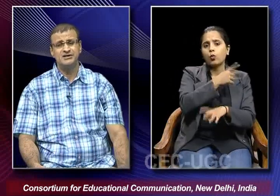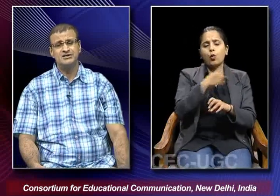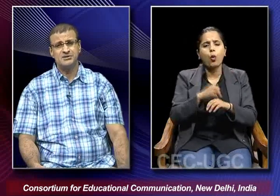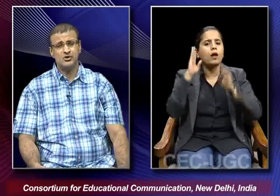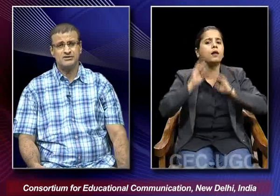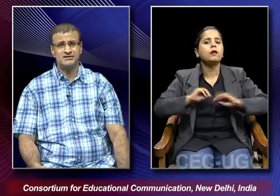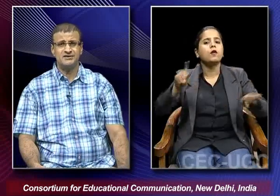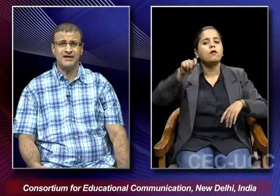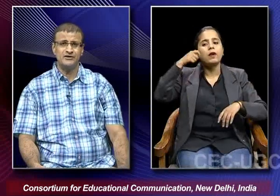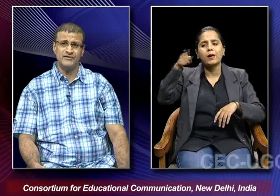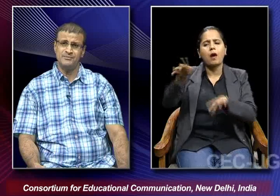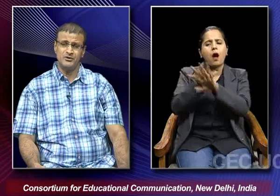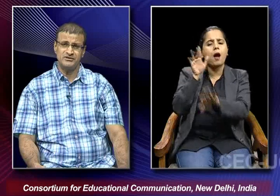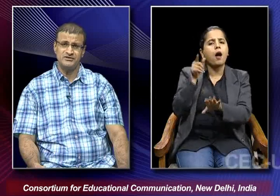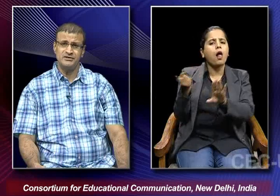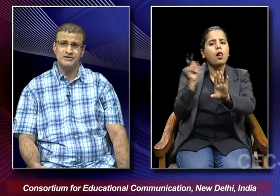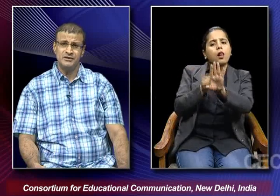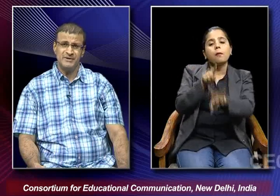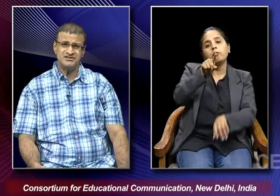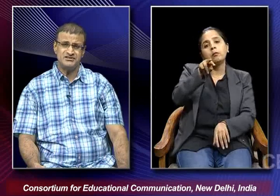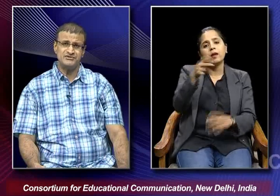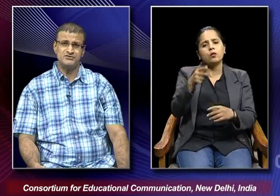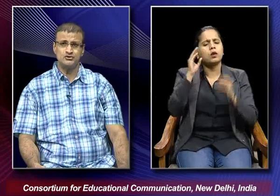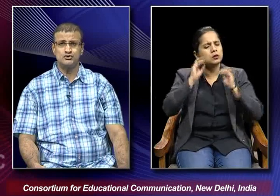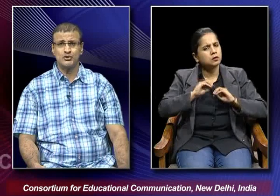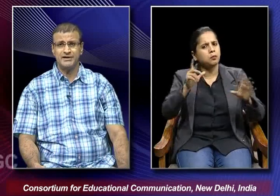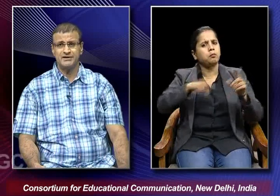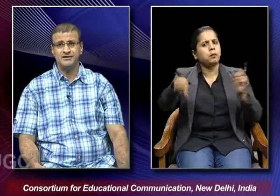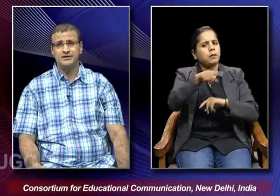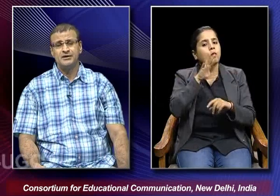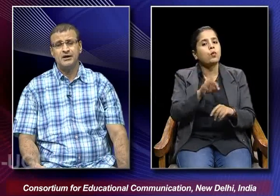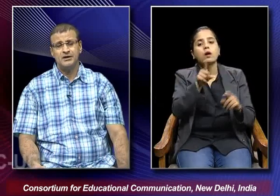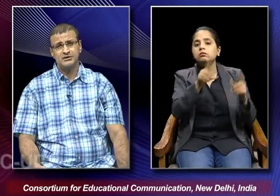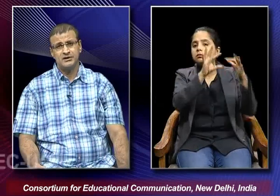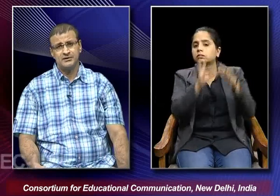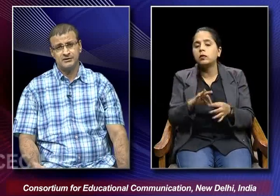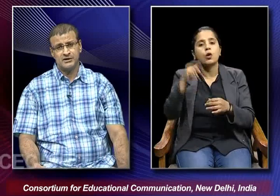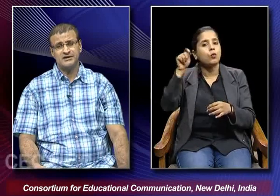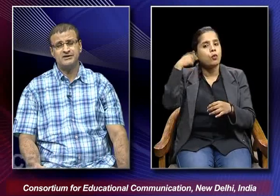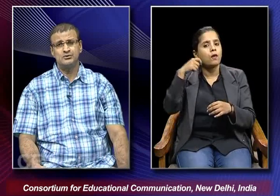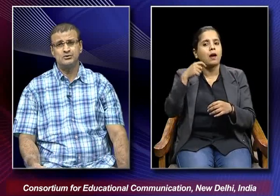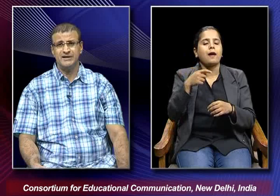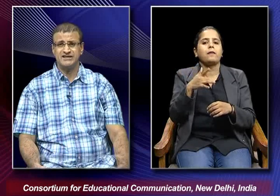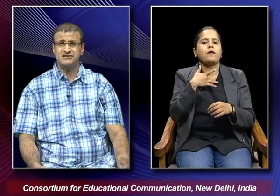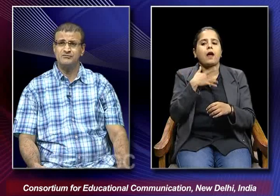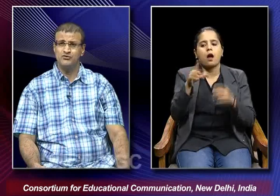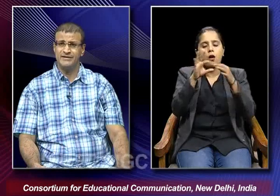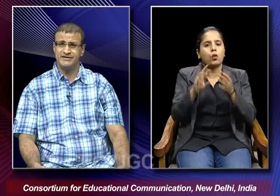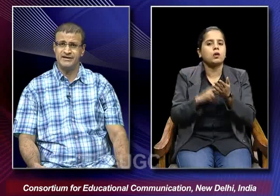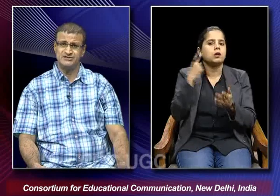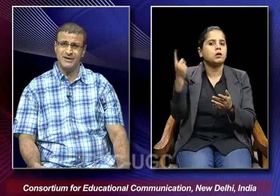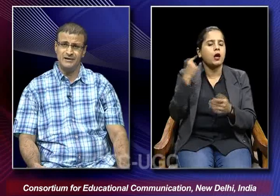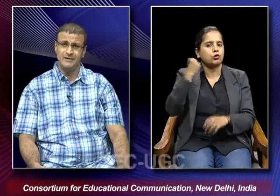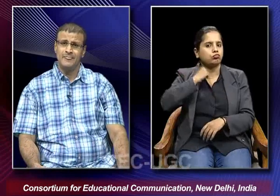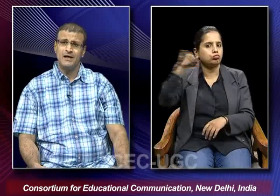some or the other kind of an important message which was also connected connected to the national movement